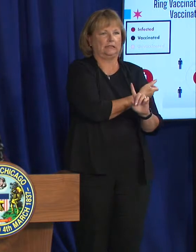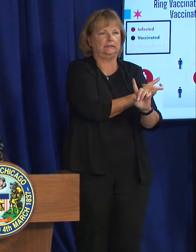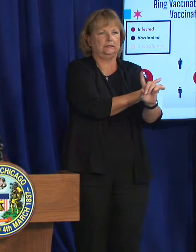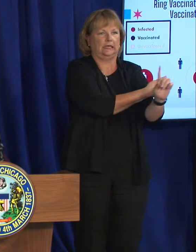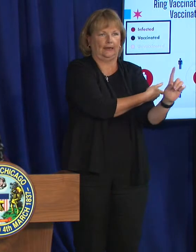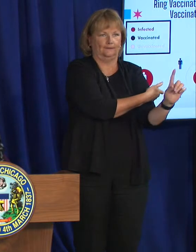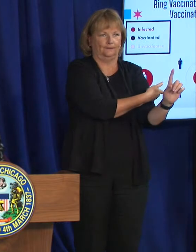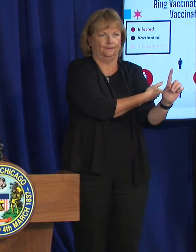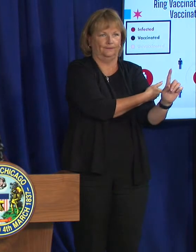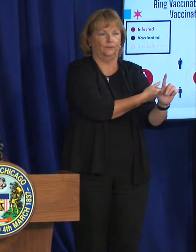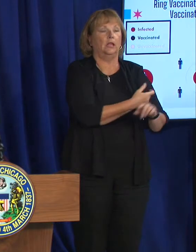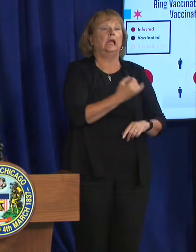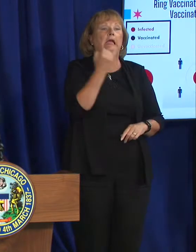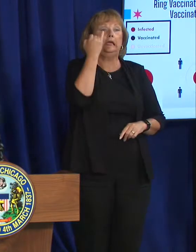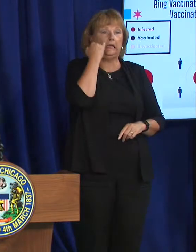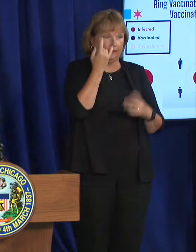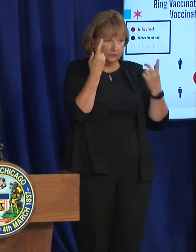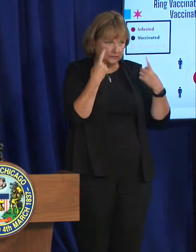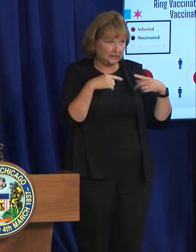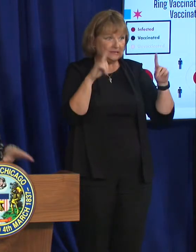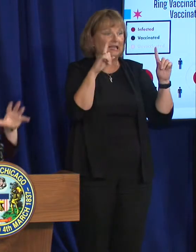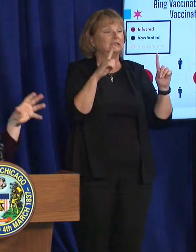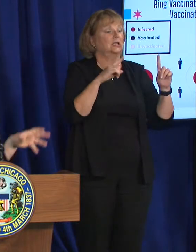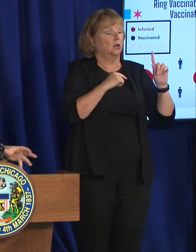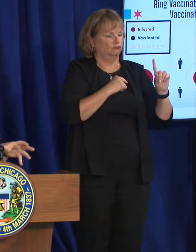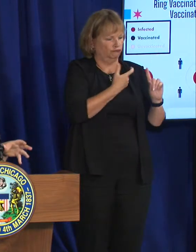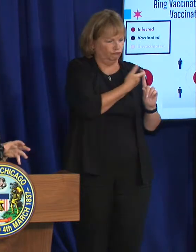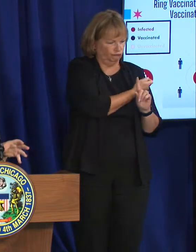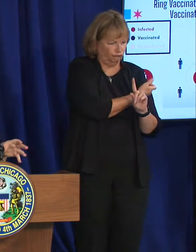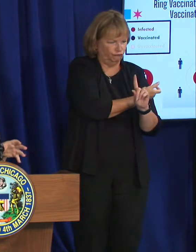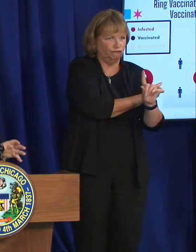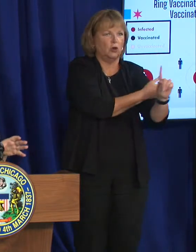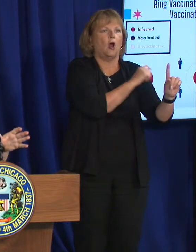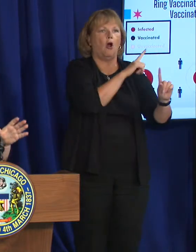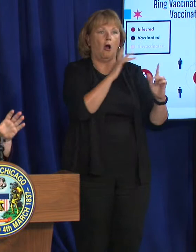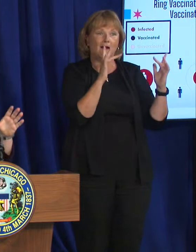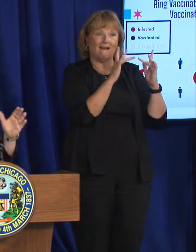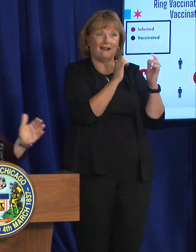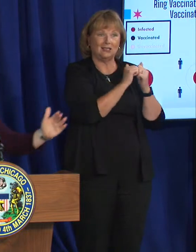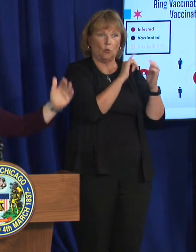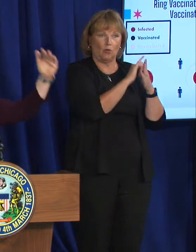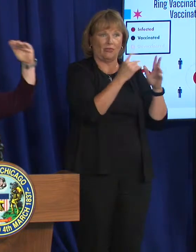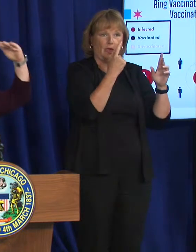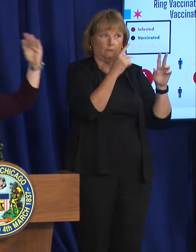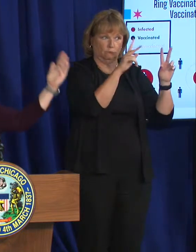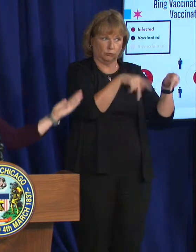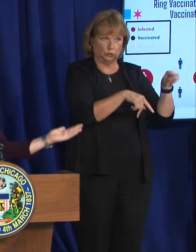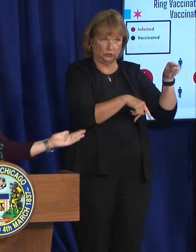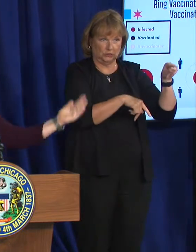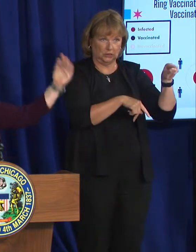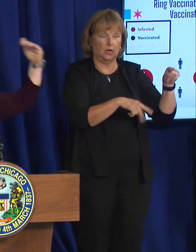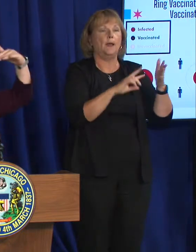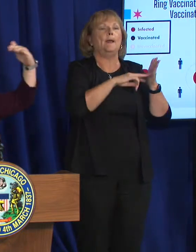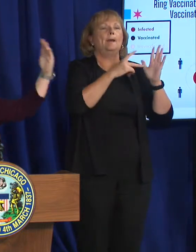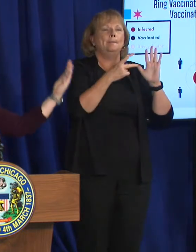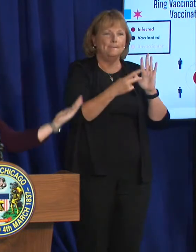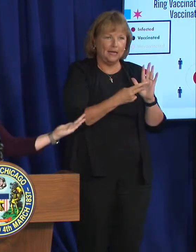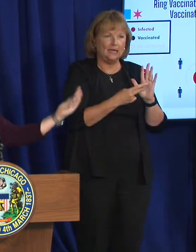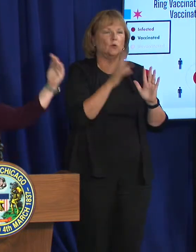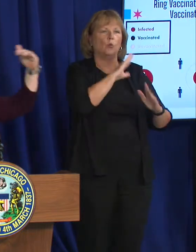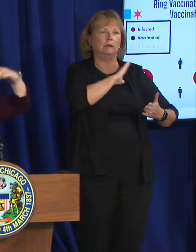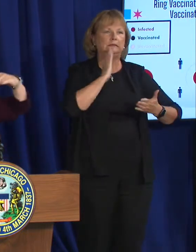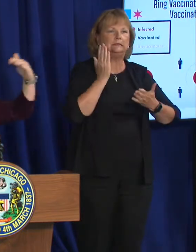And then if you are able to successfully vaccinate all of the contacts, you then are able to often